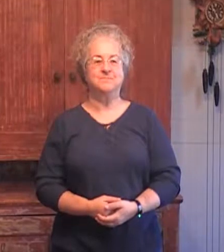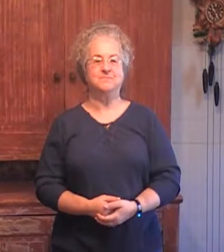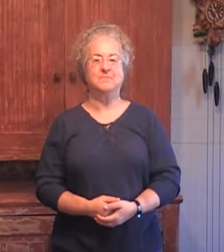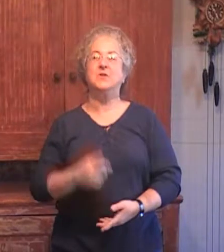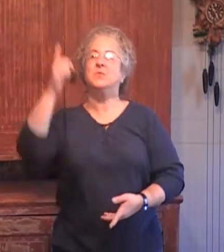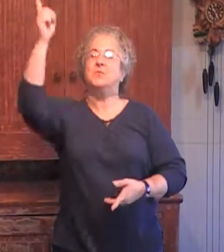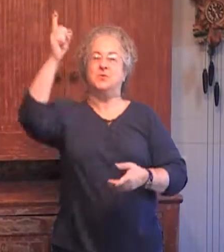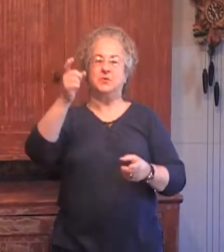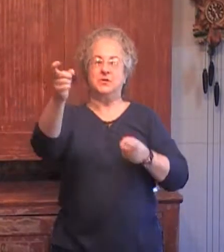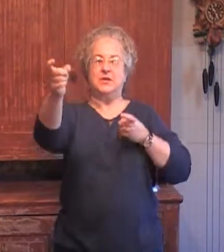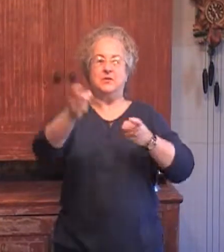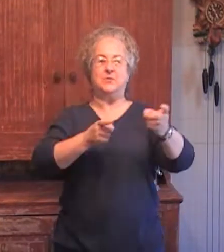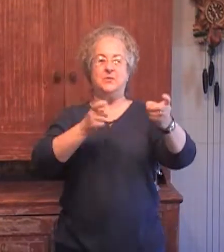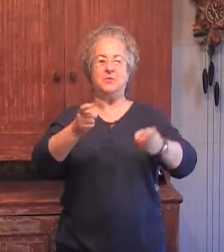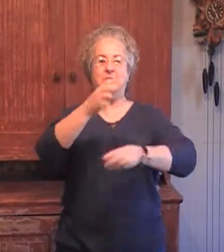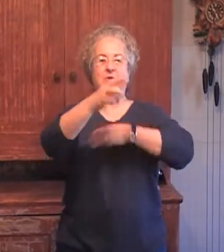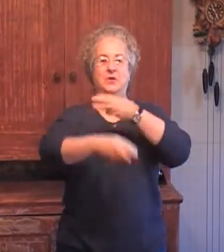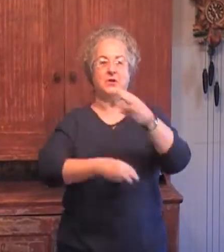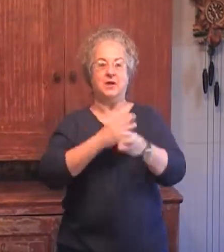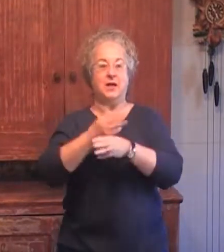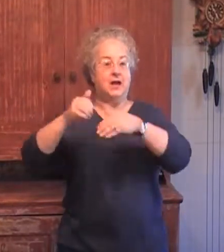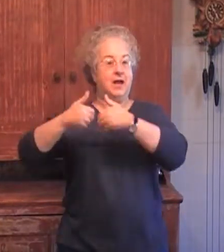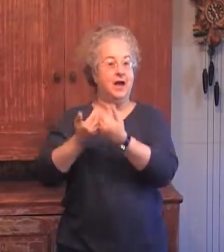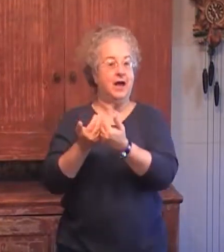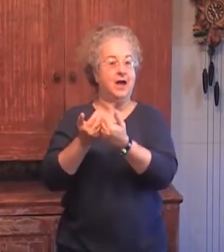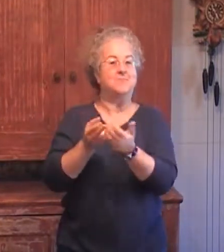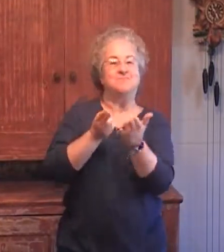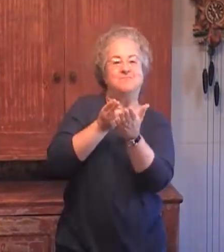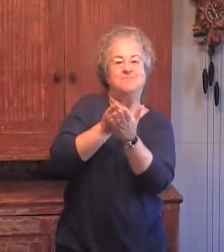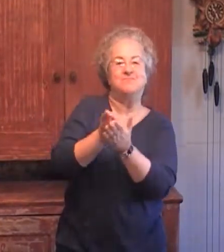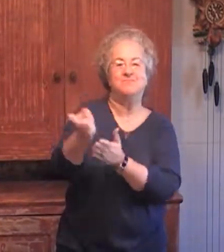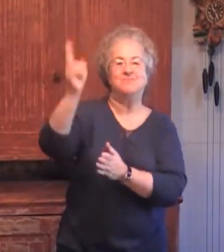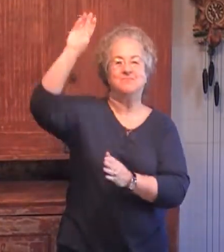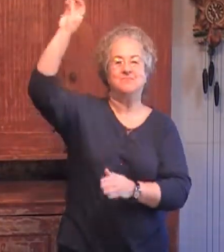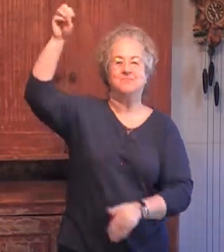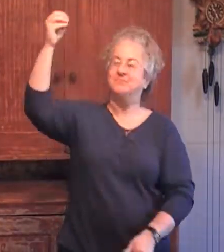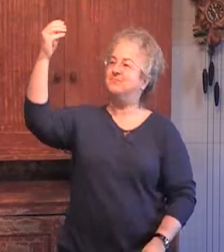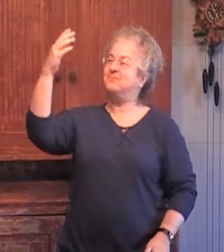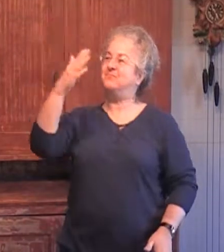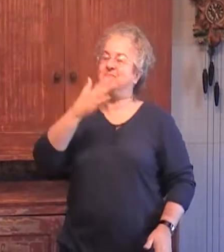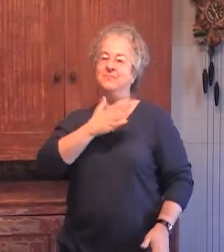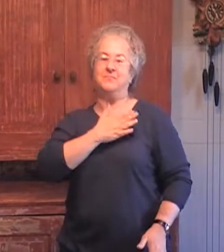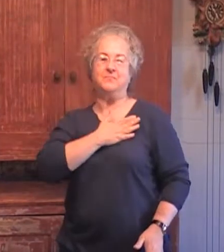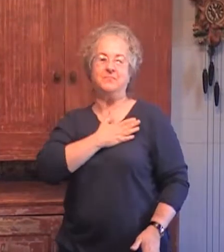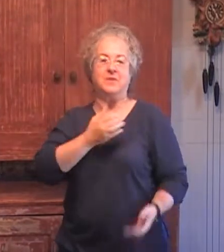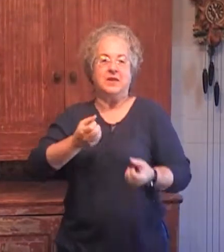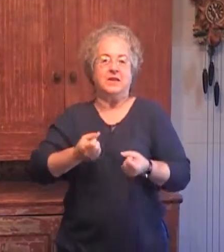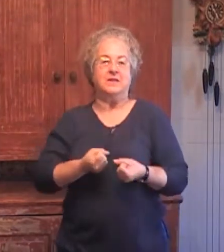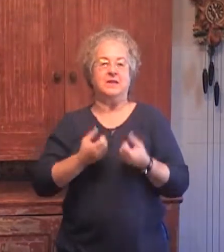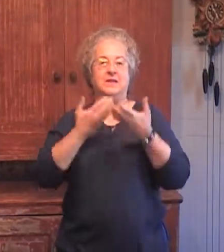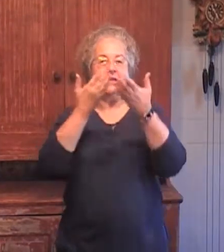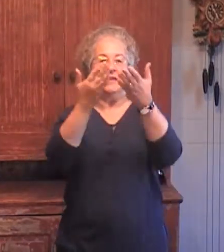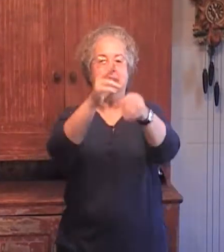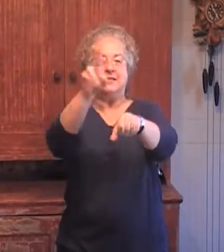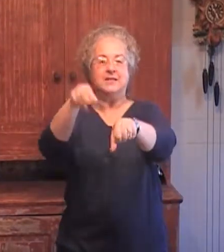He rules the world with truth and grace. And